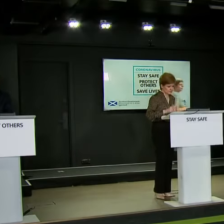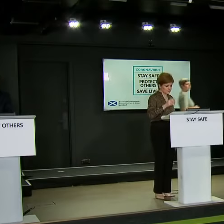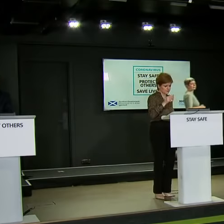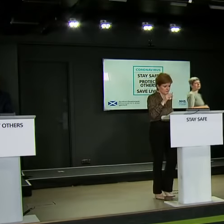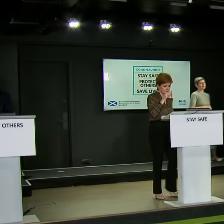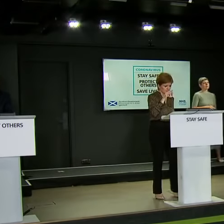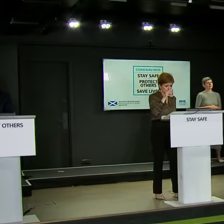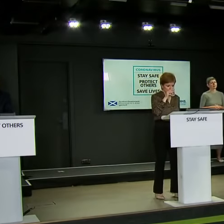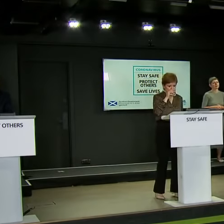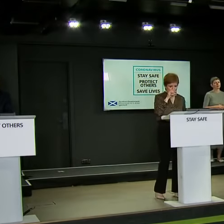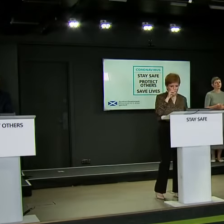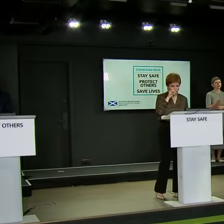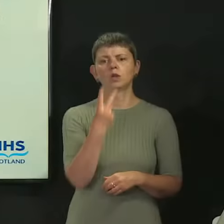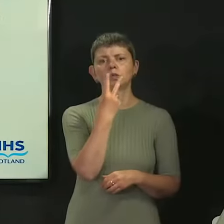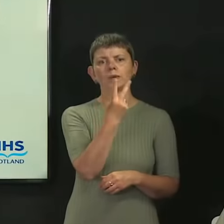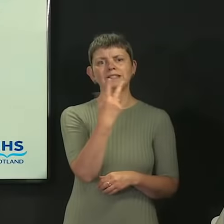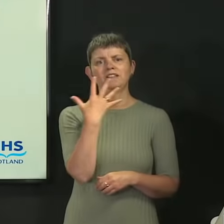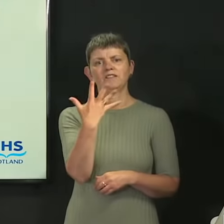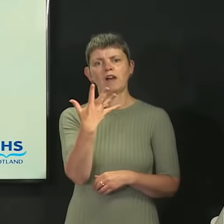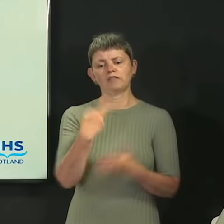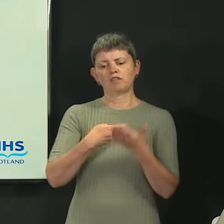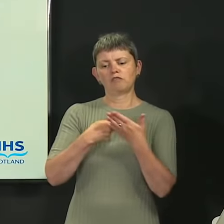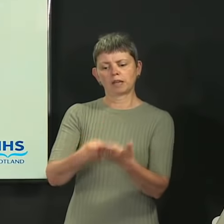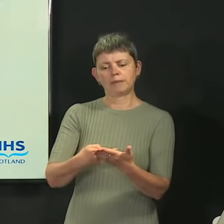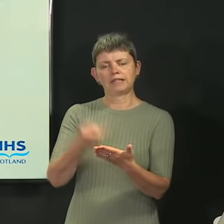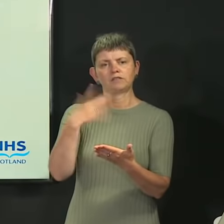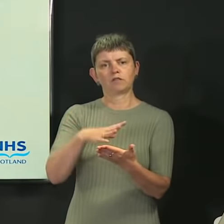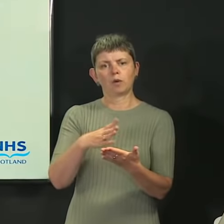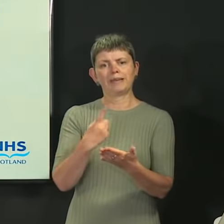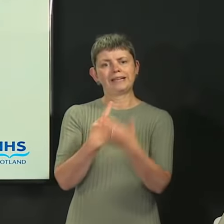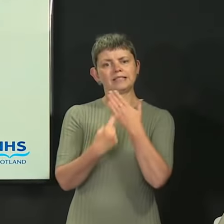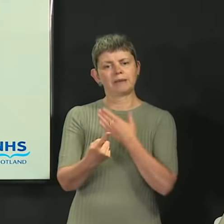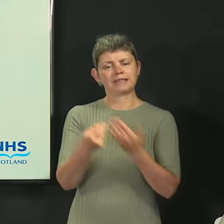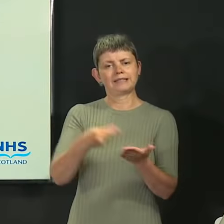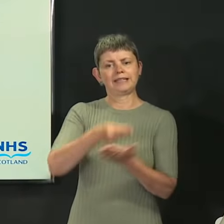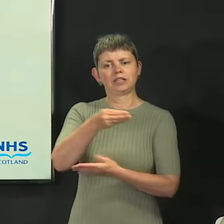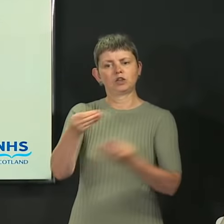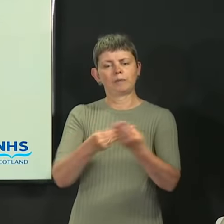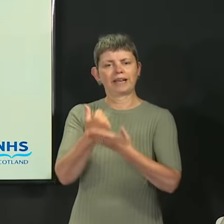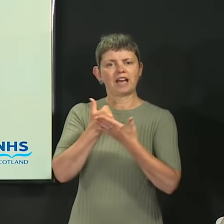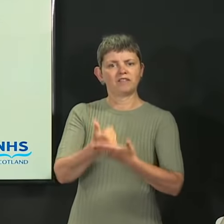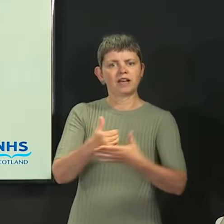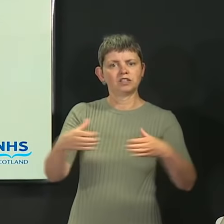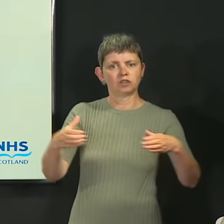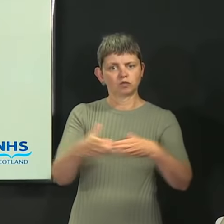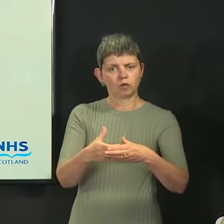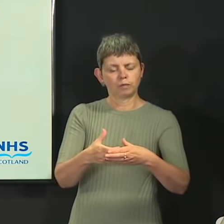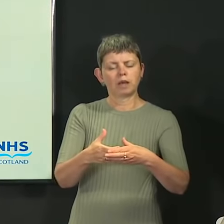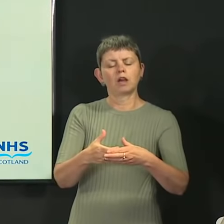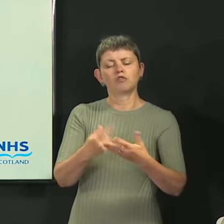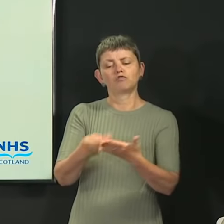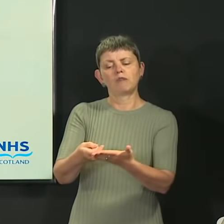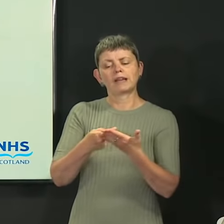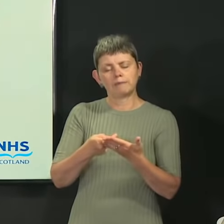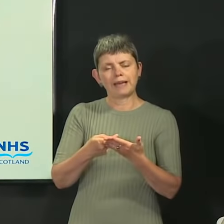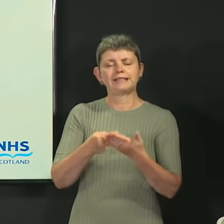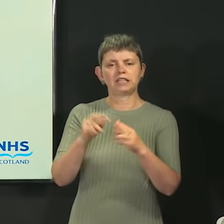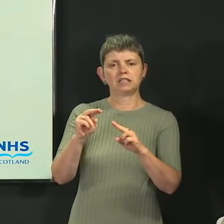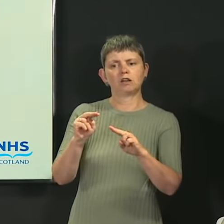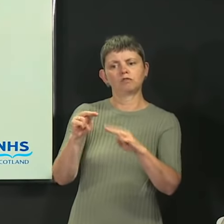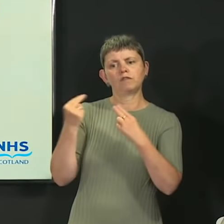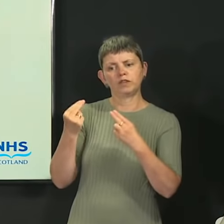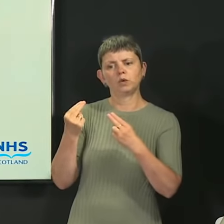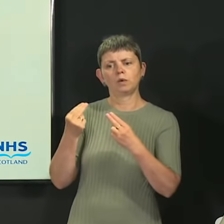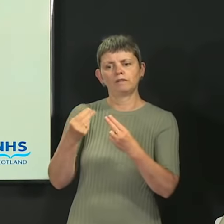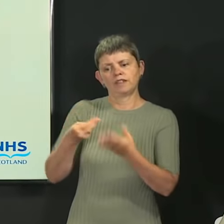recommendations of the Independent Economic Advisory Group recommended a review of the fiscal arrangements within the